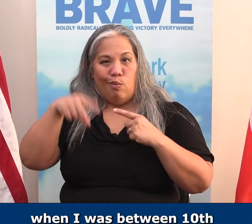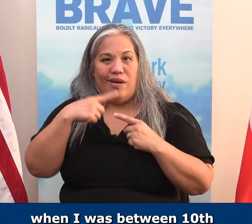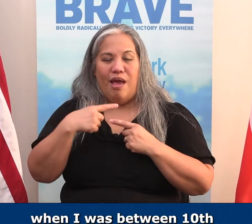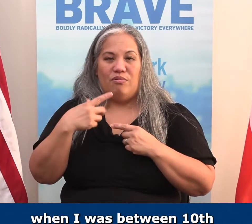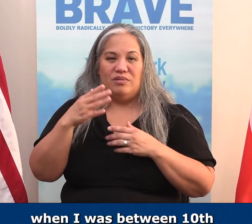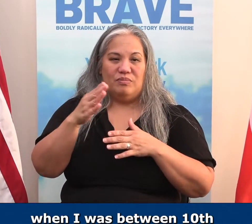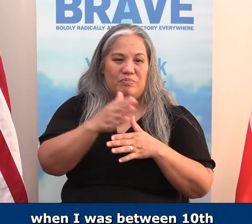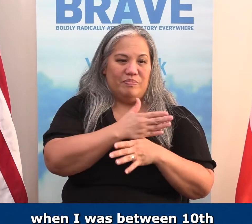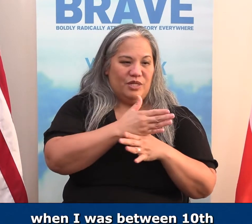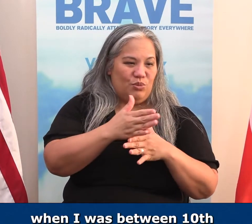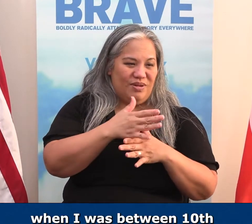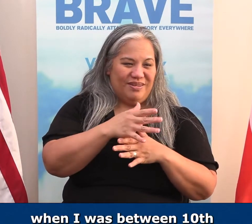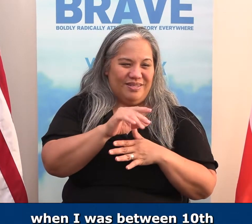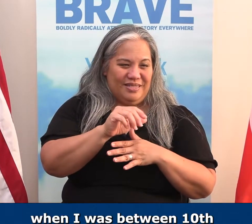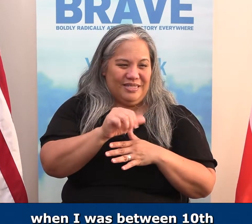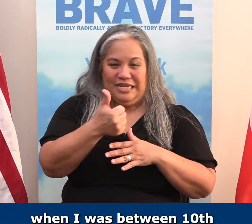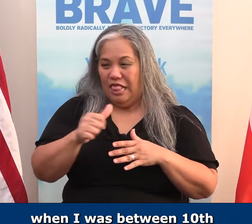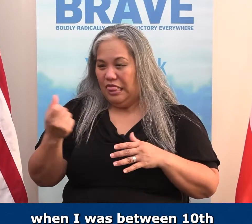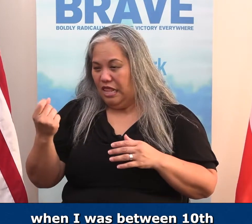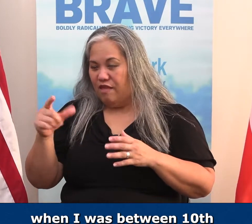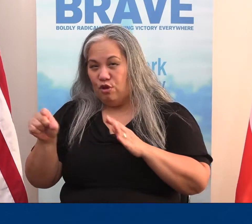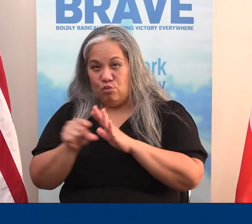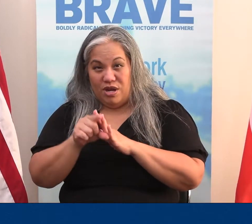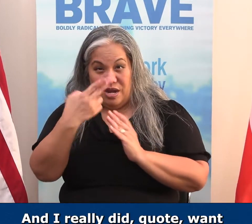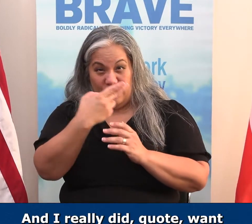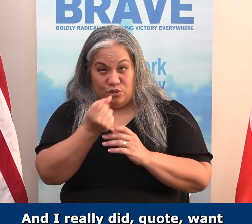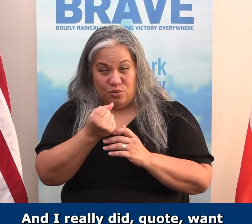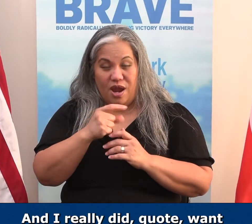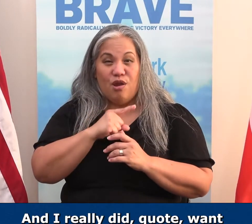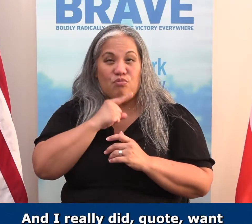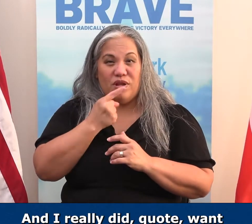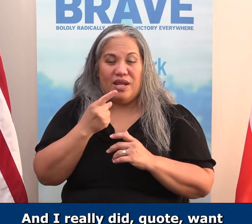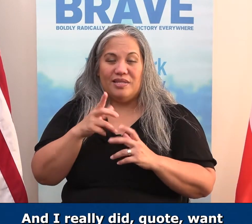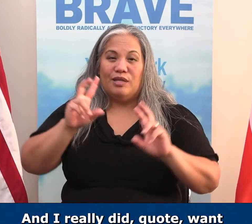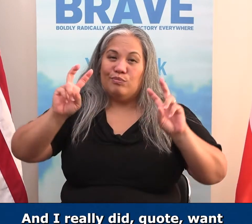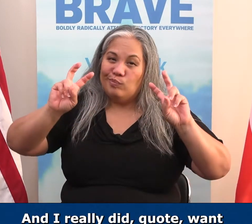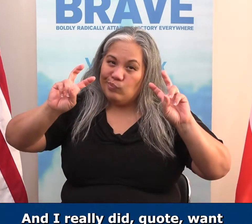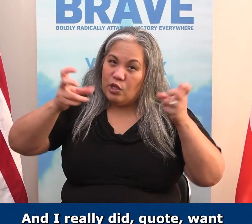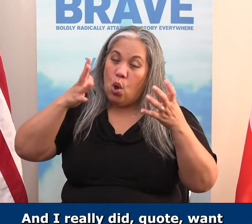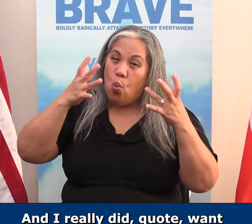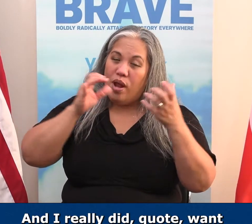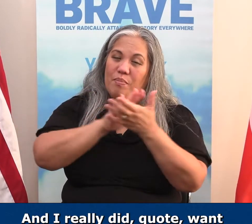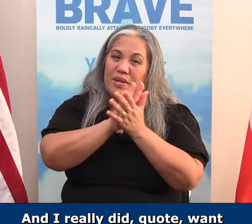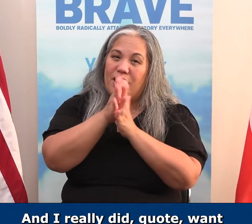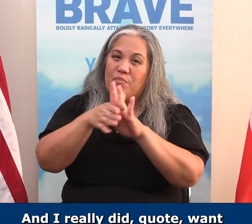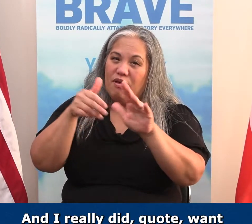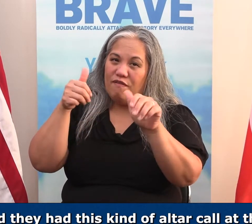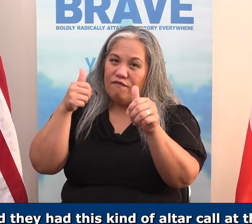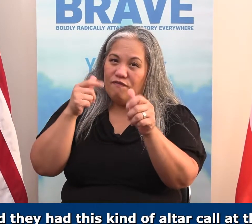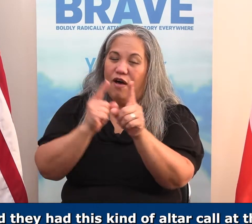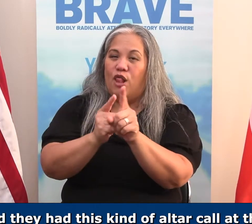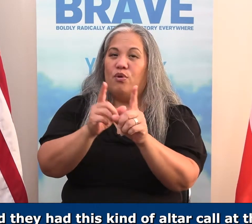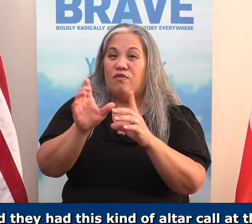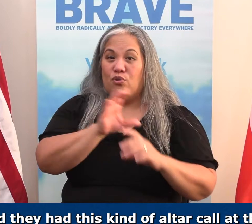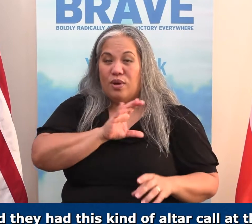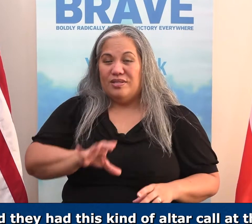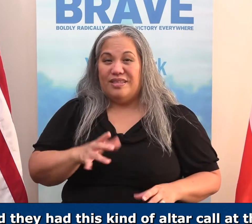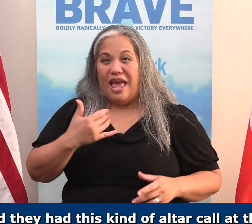I was between 10th and 11th grade in high school, and I really did, quote, want to become a follower of Christ, and they had this kind of this altar